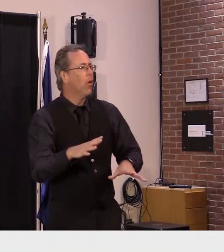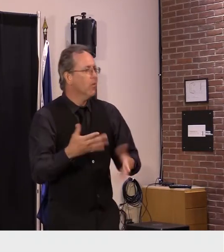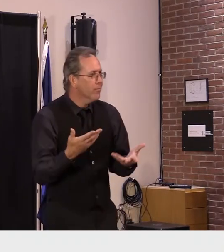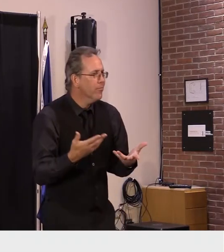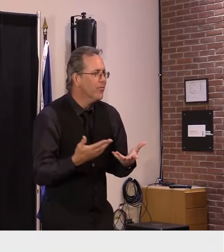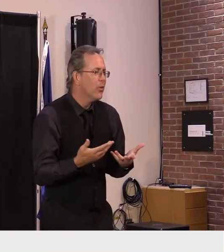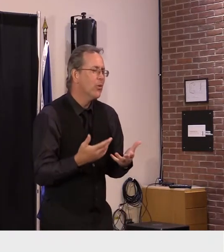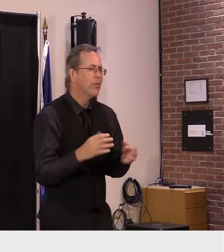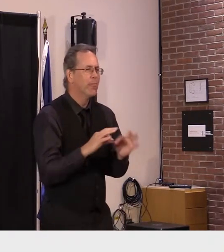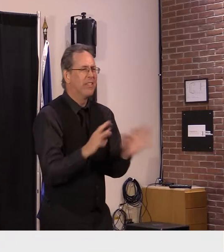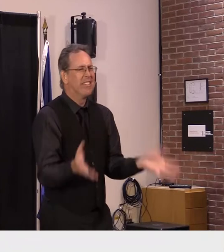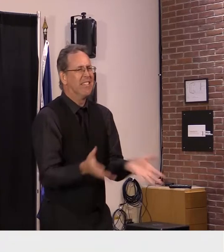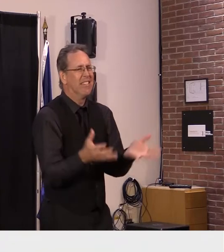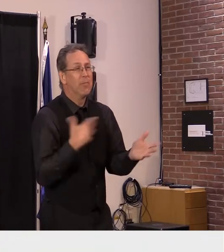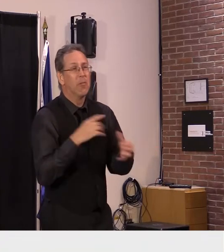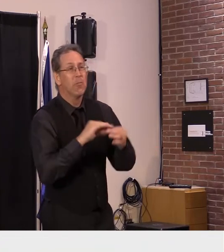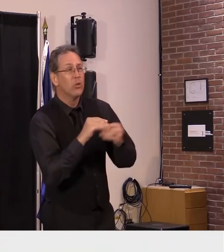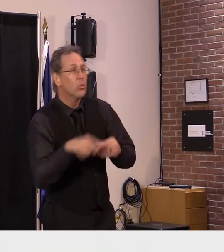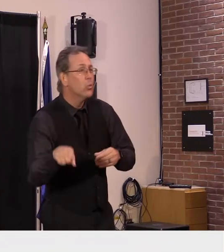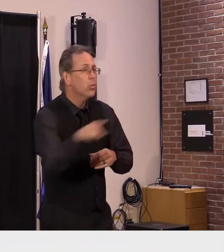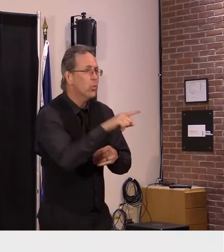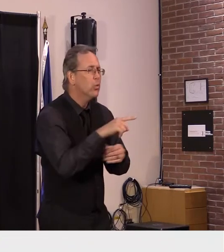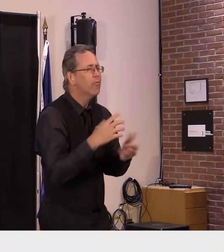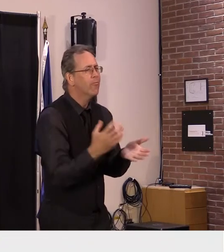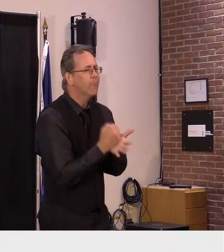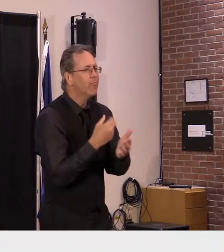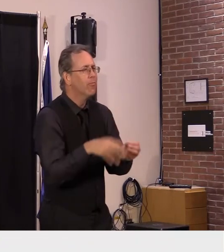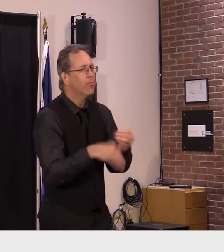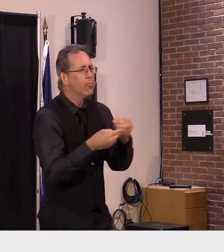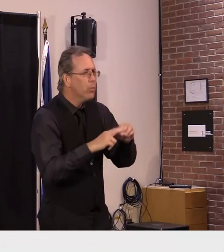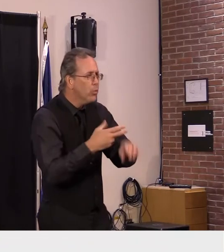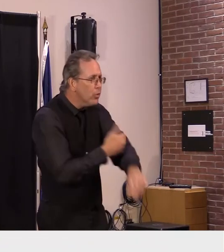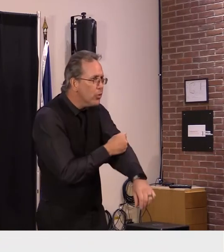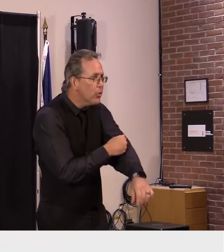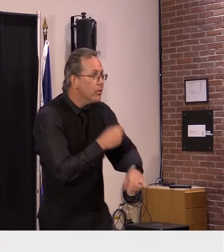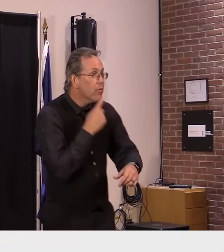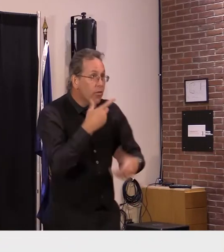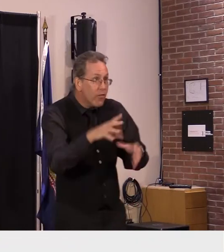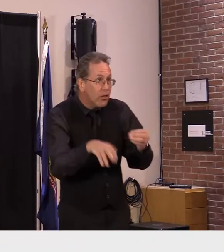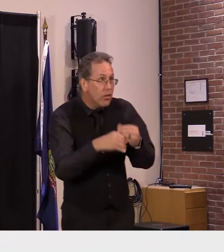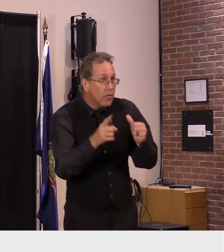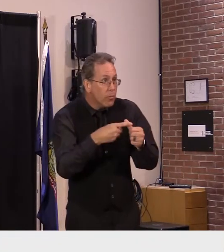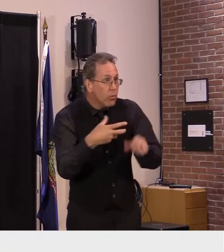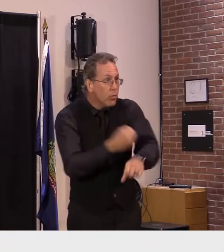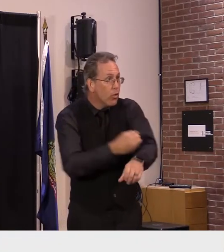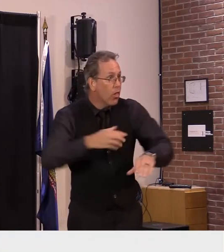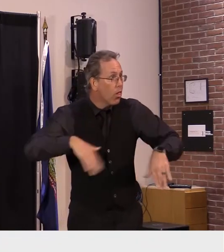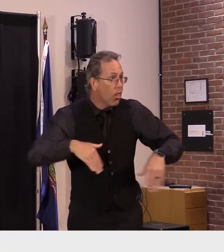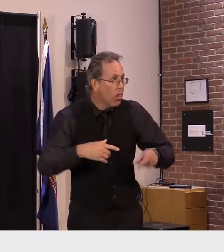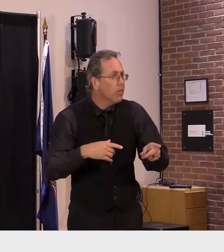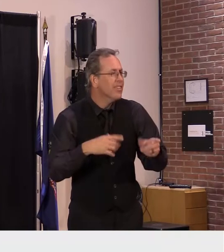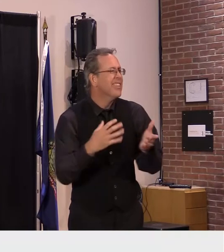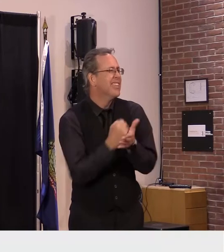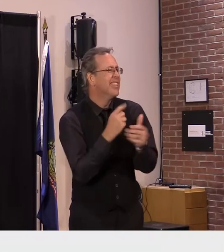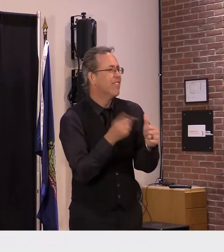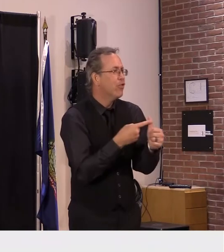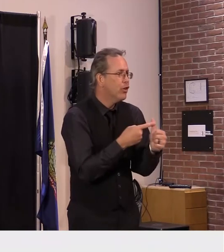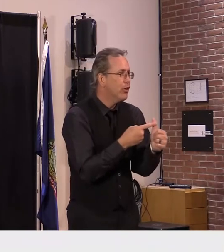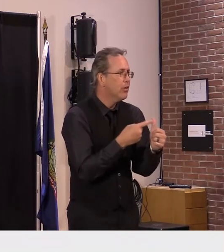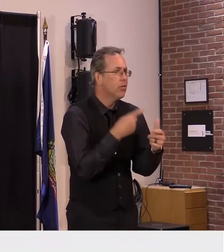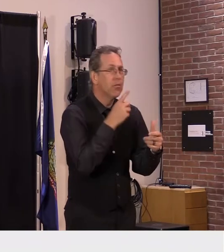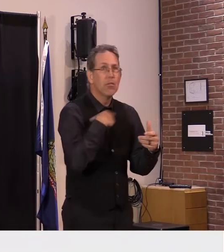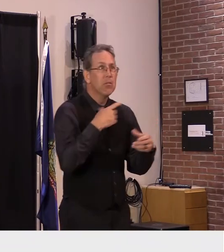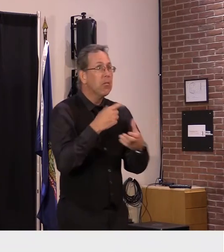and certainly if you have not gotten a first booster there's never you've never run out of time to do that